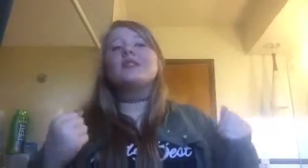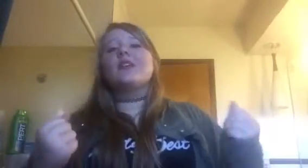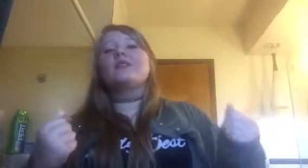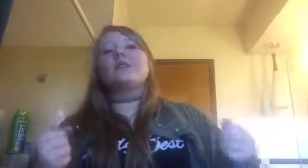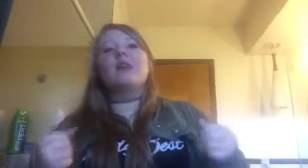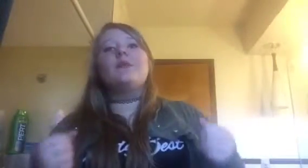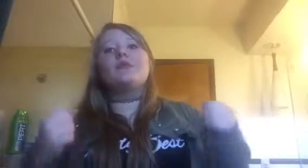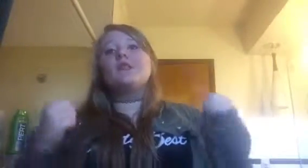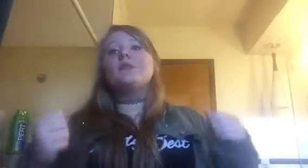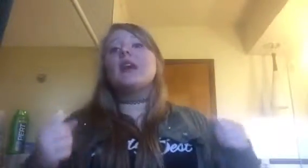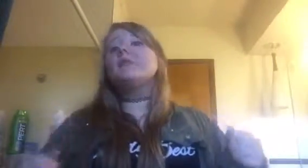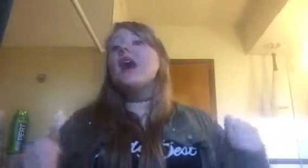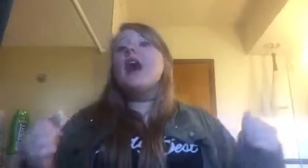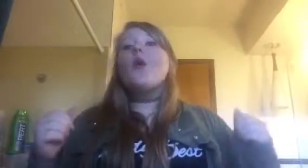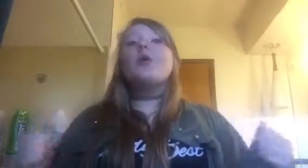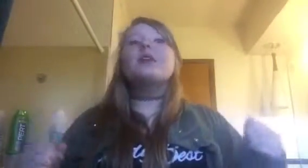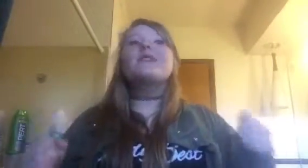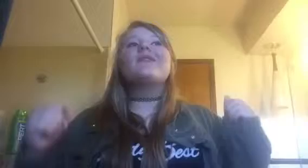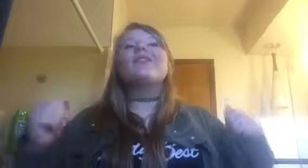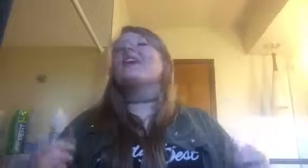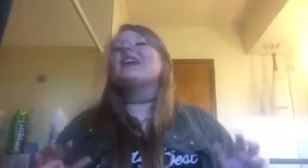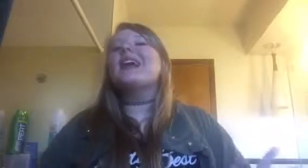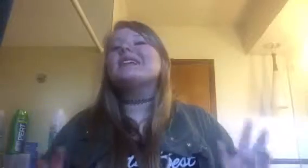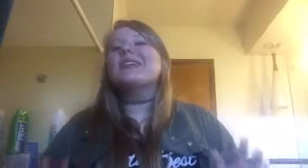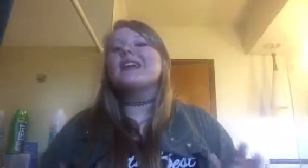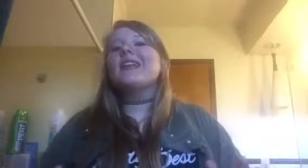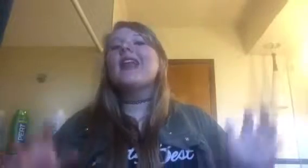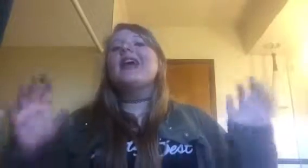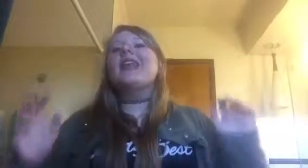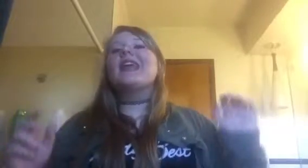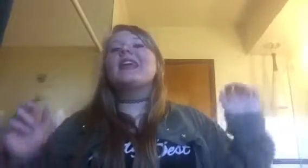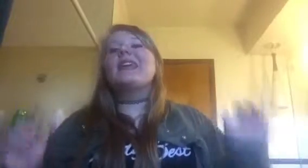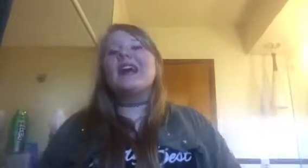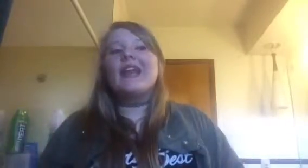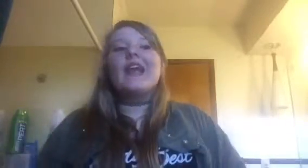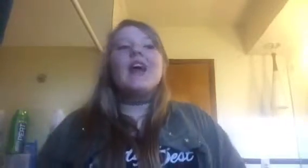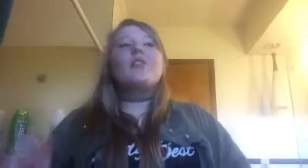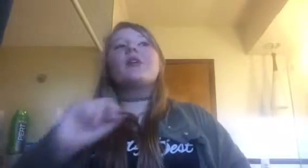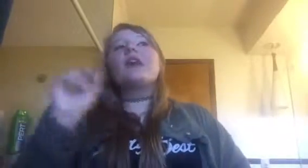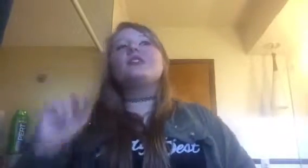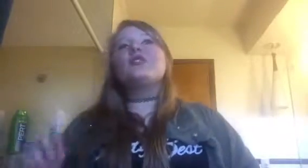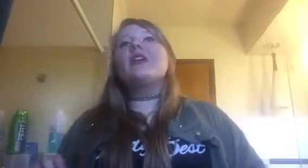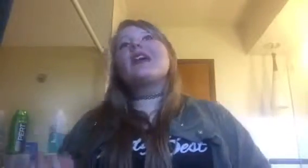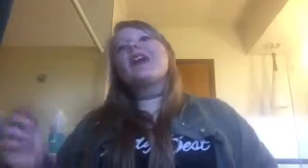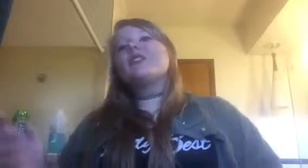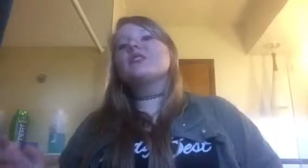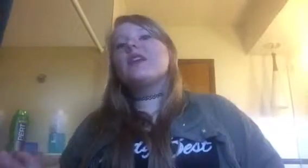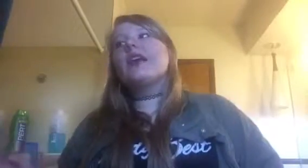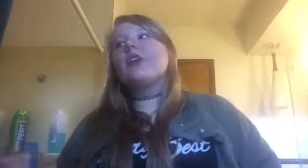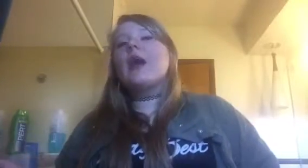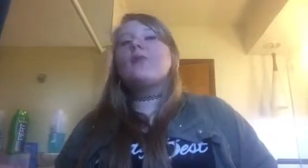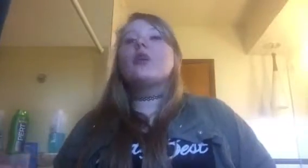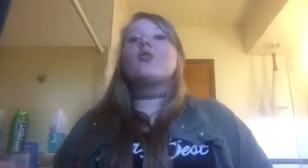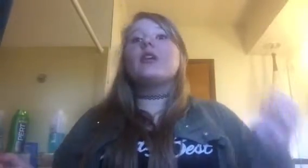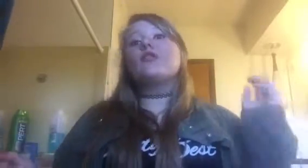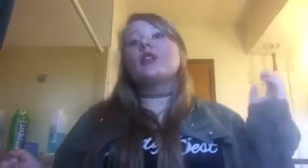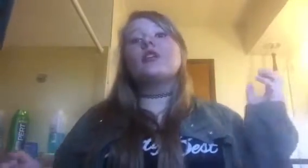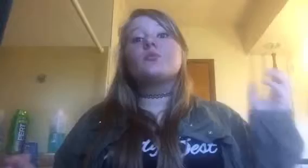stuff sometimes. And sometimes, I want to wait until the very last second to get it done. And then when I do, it kind of turns out like crap work, or either turns